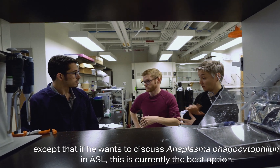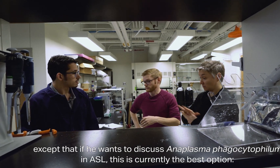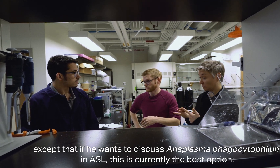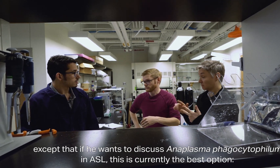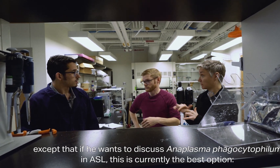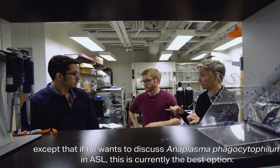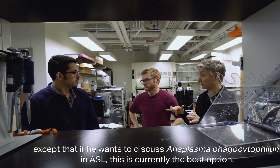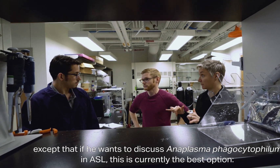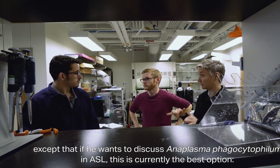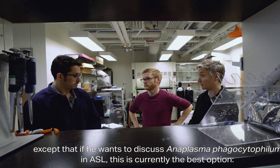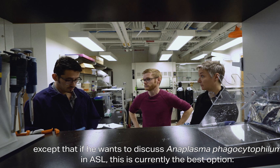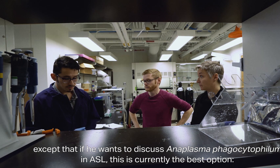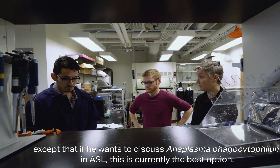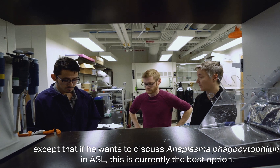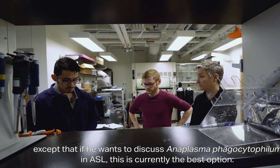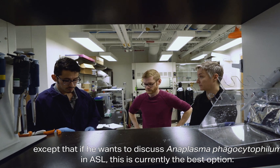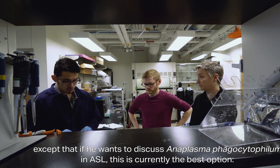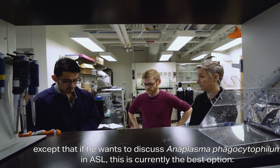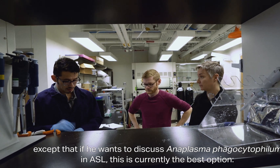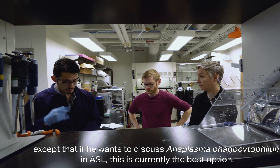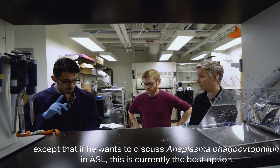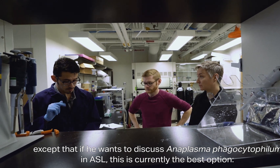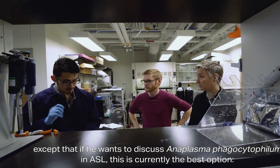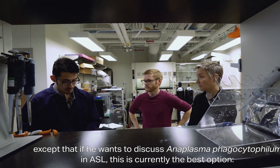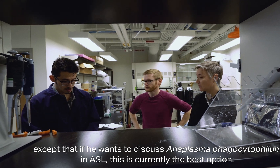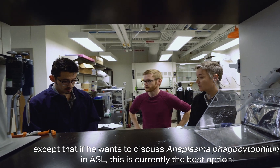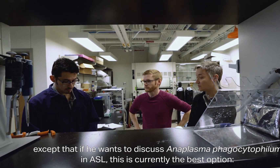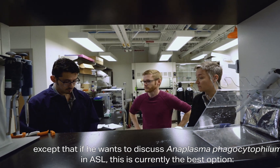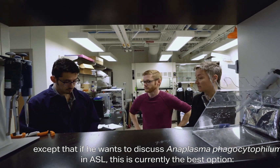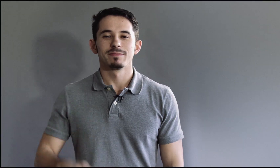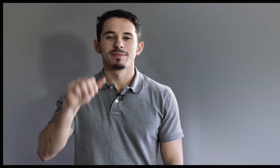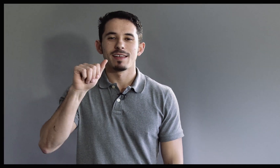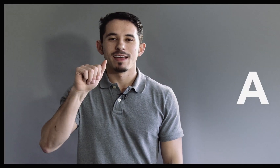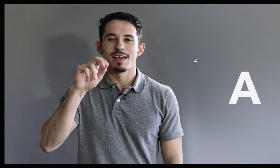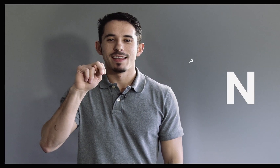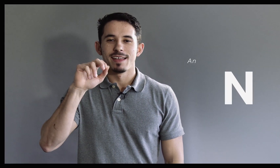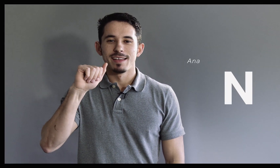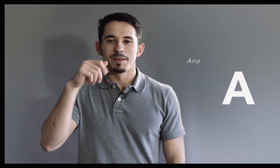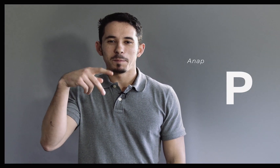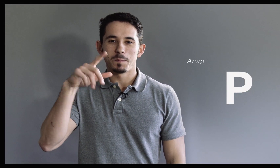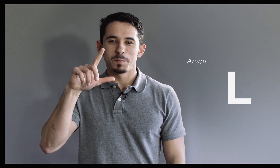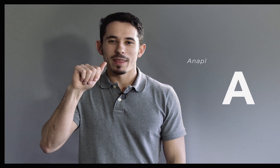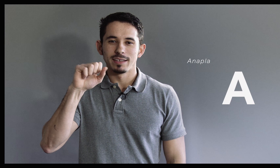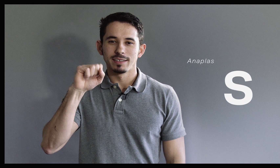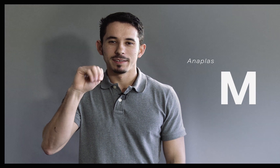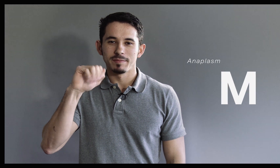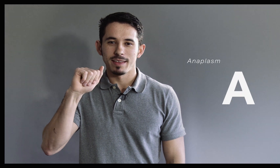phagocytophilum in ASL, this is currently the best option. A-N-A-P-L-A-S-M